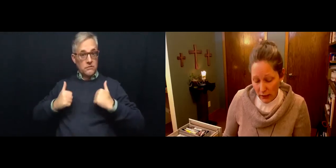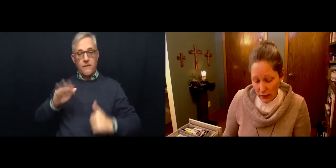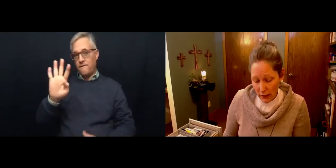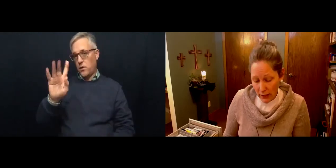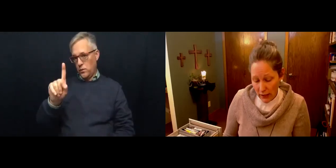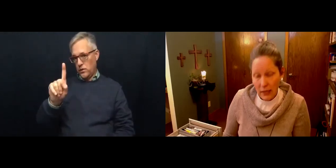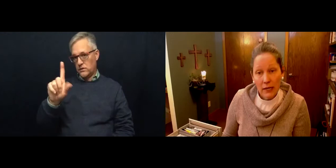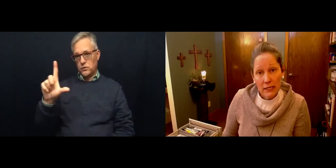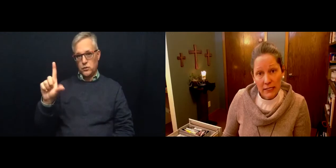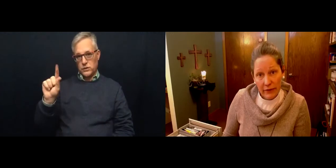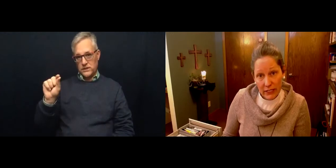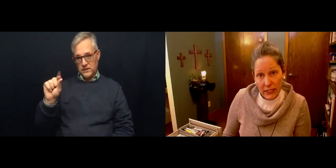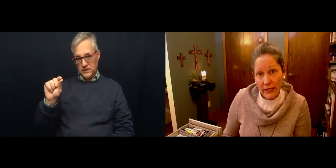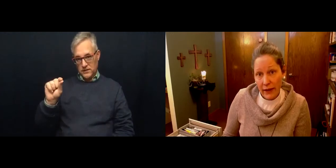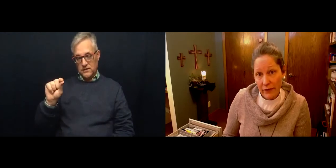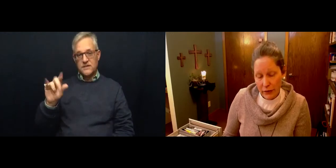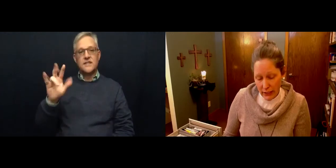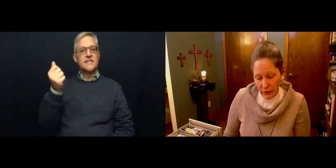17th Avenue South.